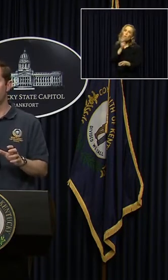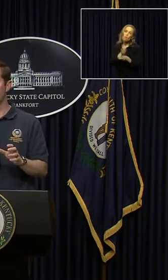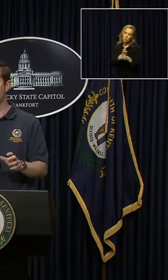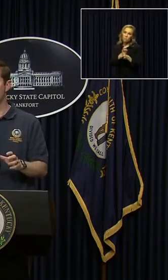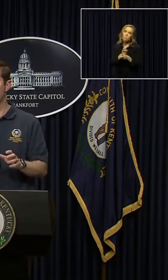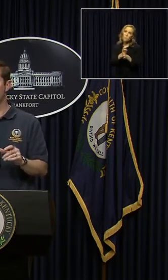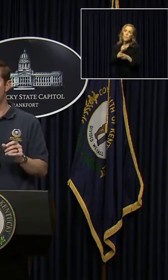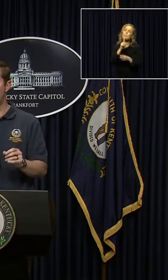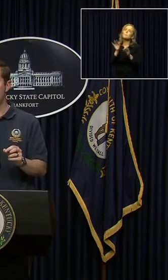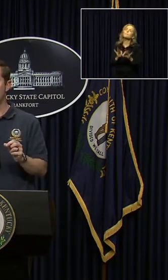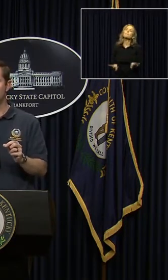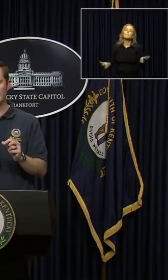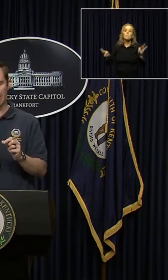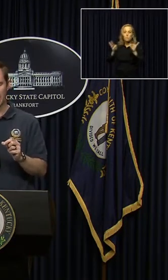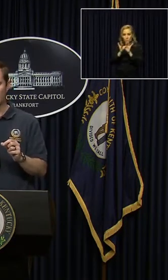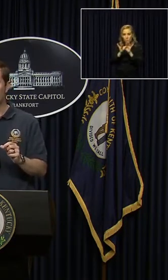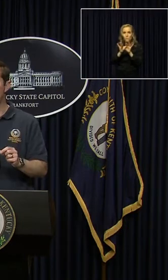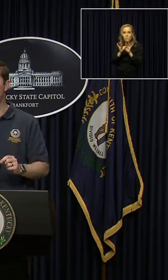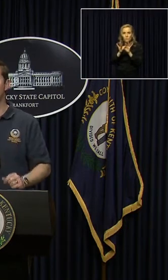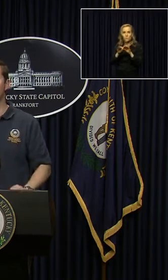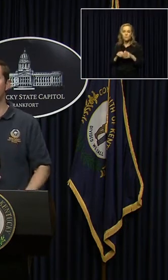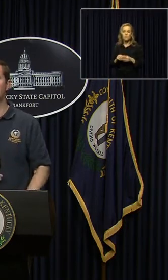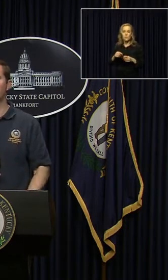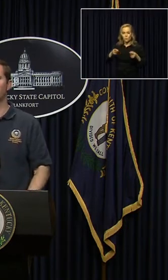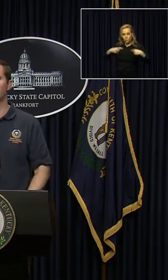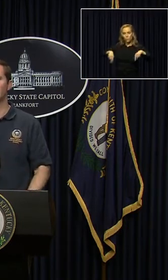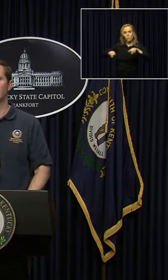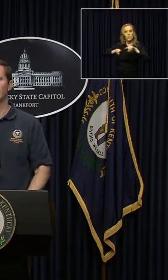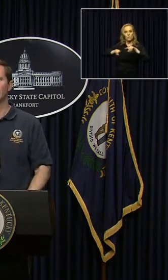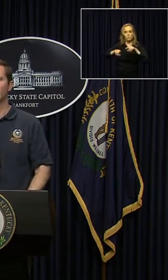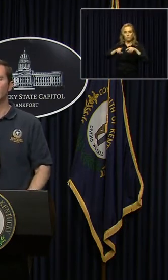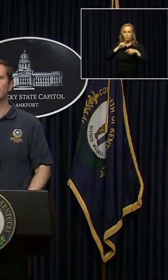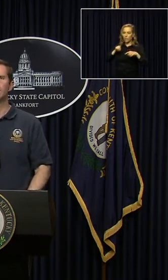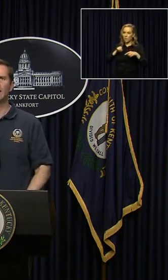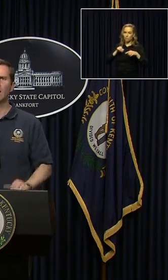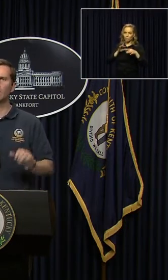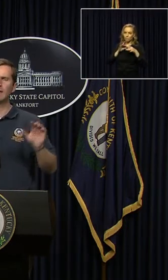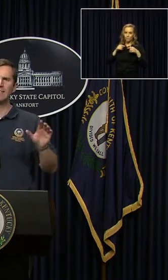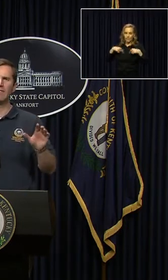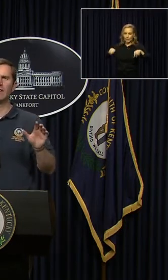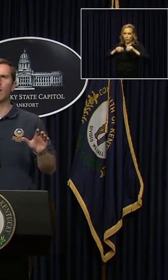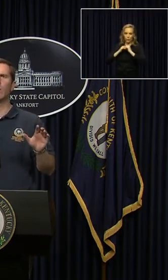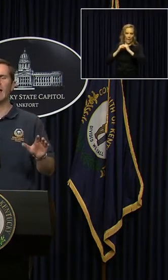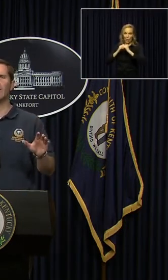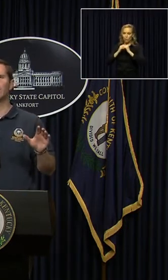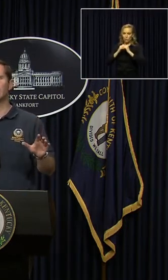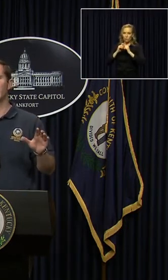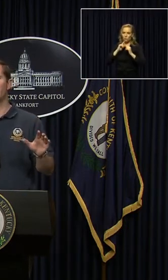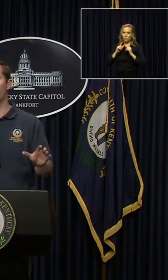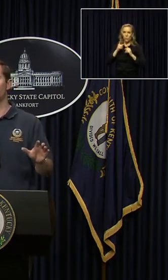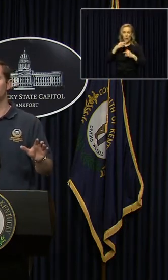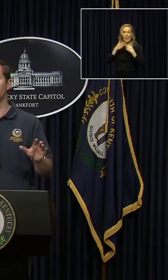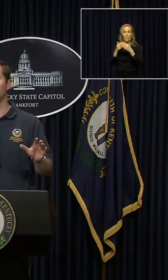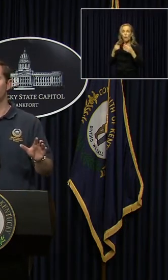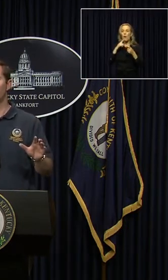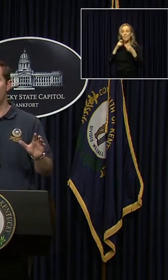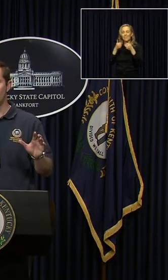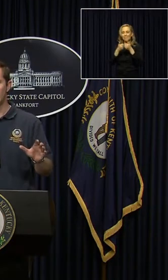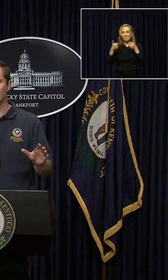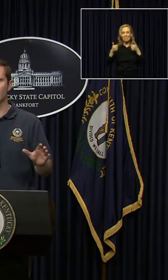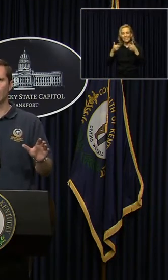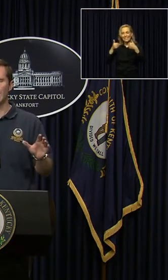but they are critical. But we we are in this together. We're in this together because even though we have to stay apart,